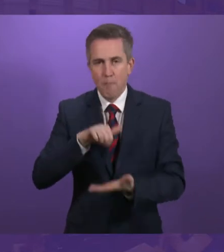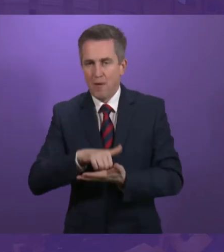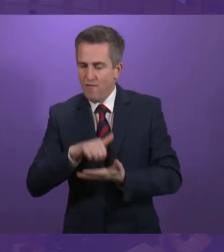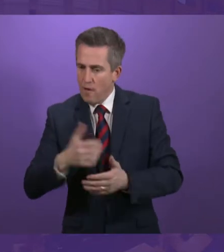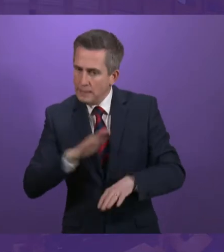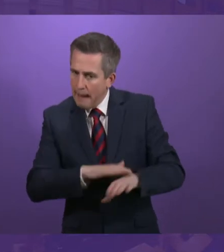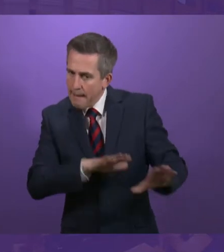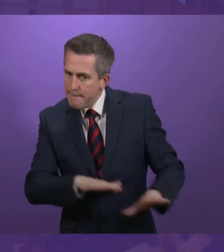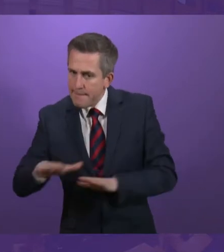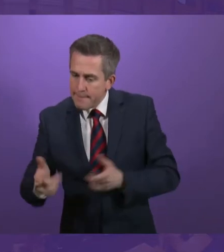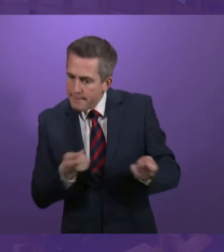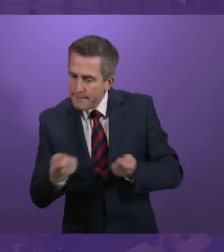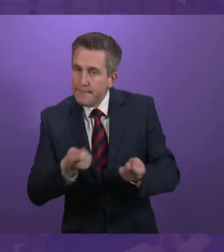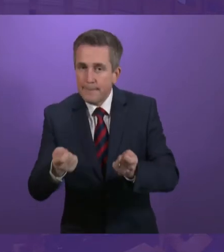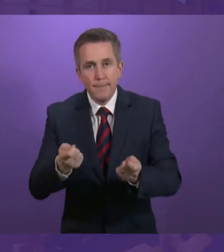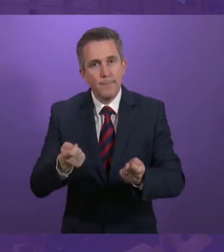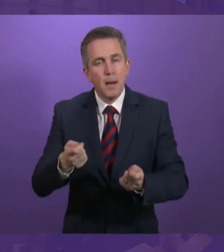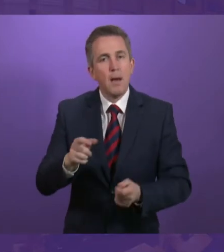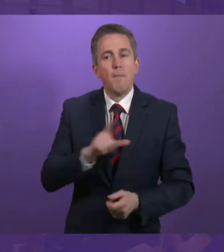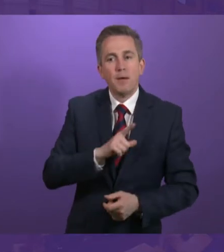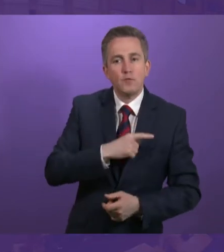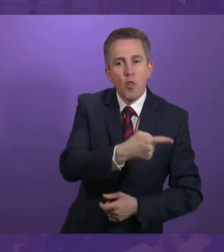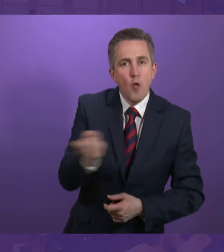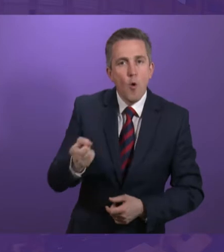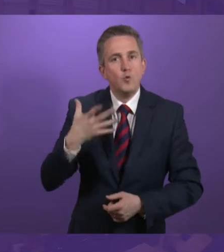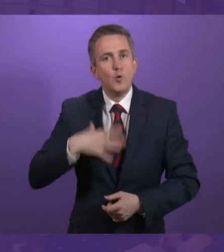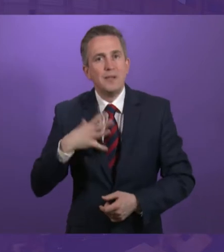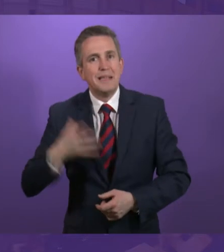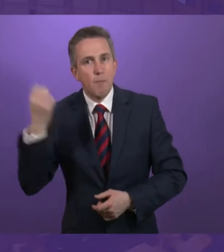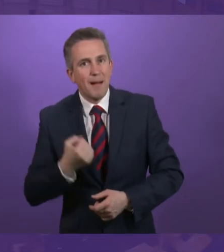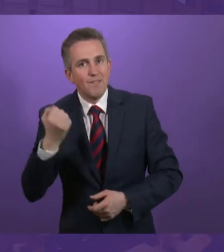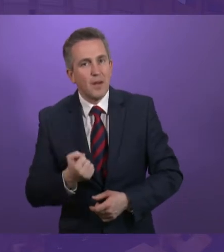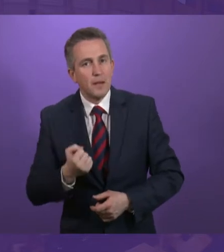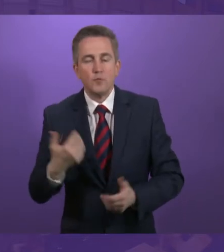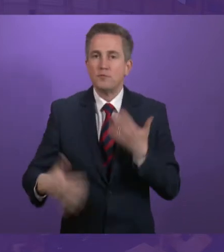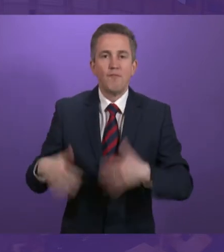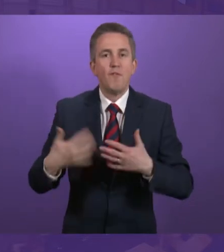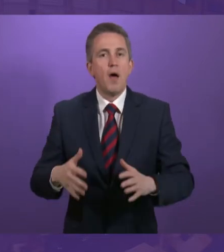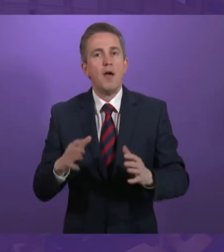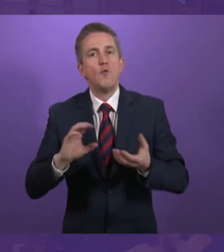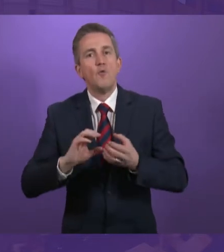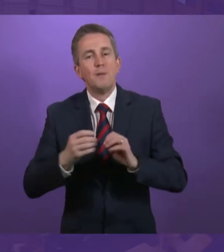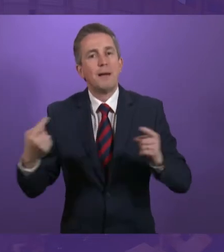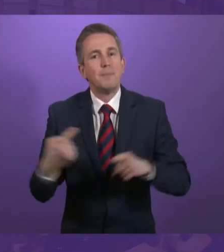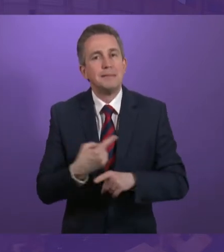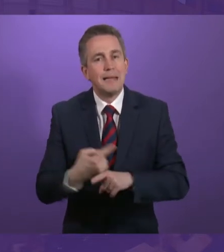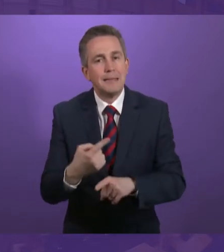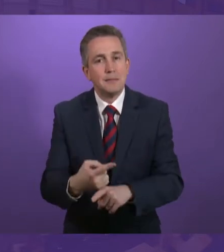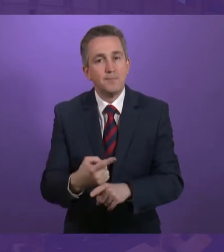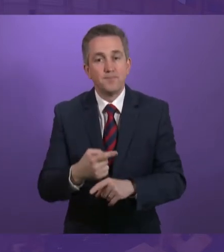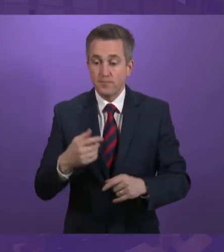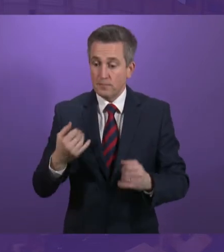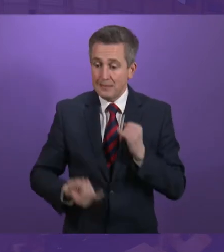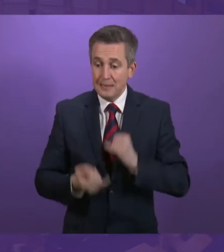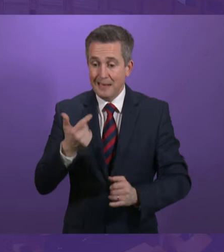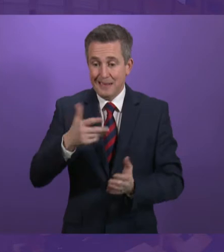We have seen that it is those who rely on the payments the most who then pay the price. Over the past eight months I have been talking